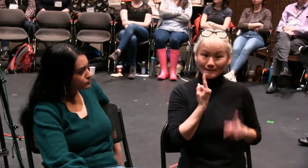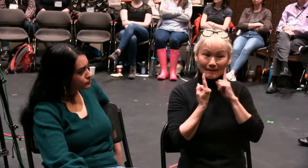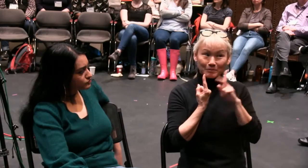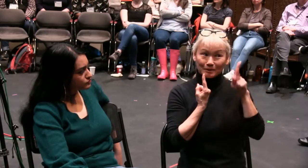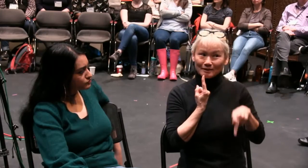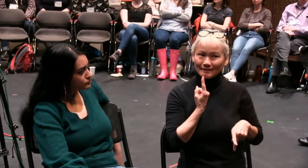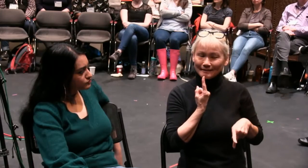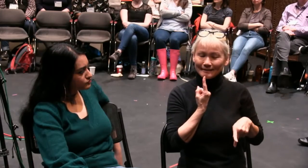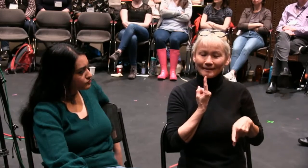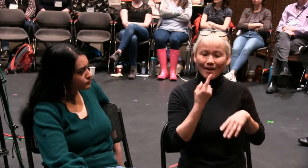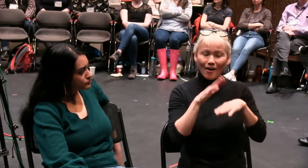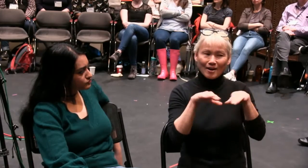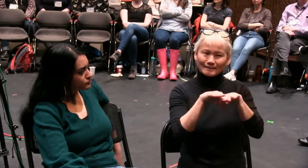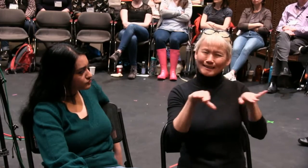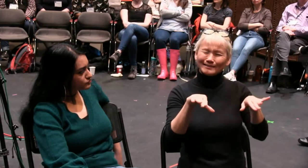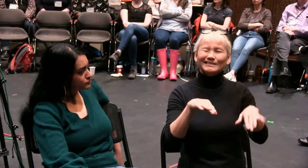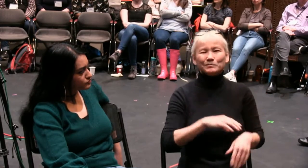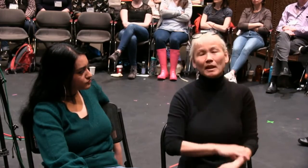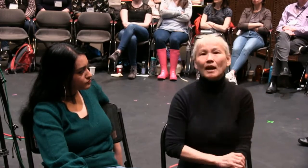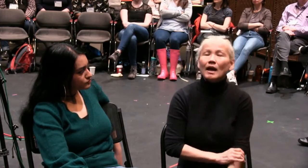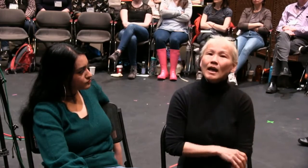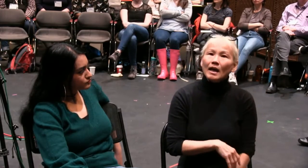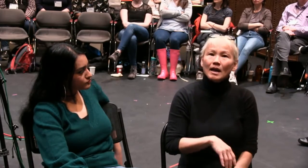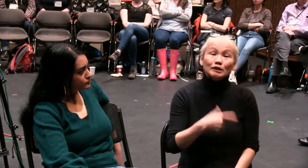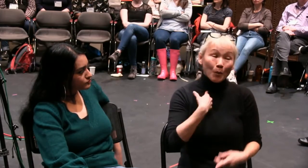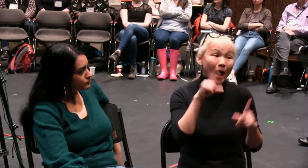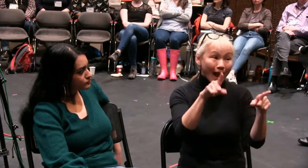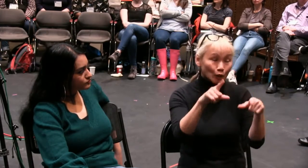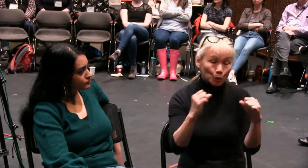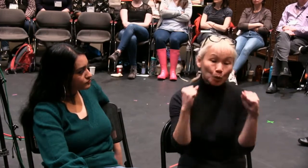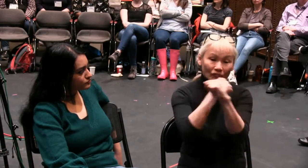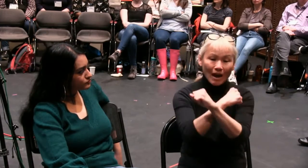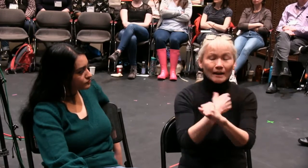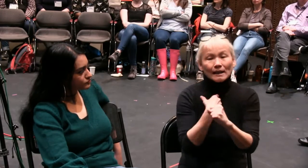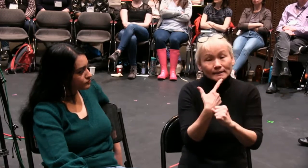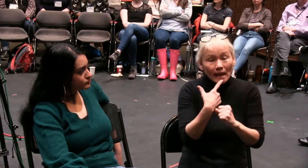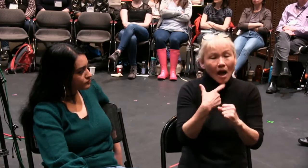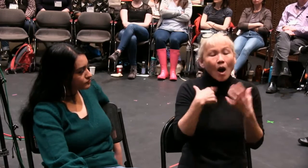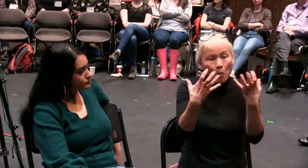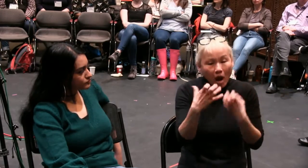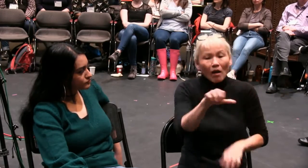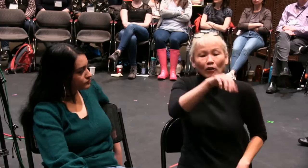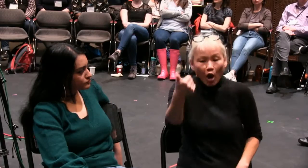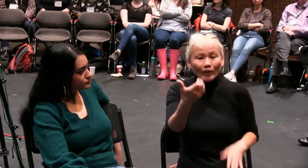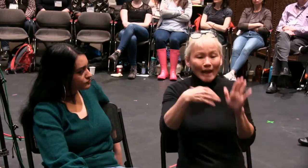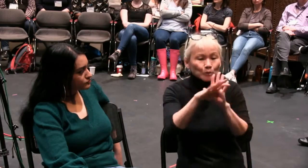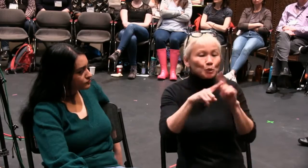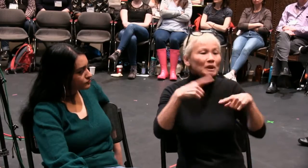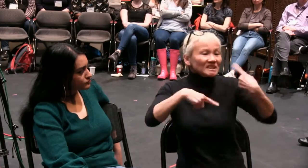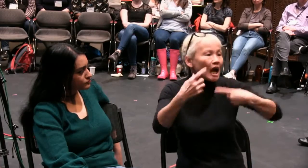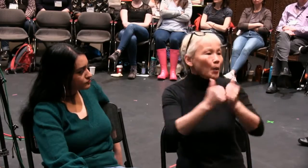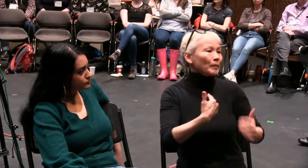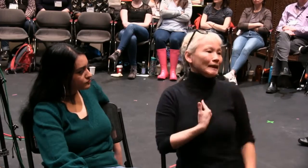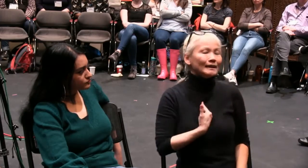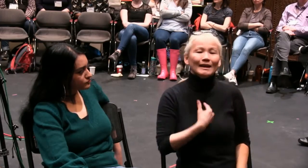we did not make this a deaf role, there was still an opportunity for inspiration porn there, whether the audience would perceive